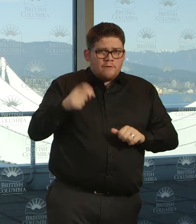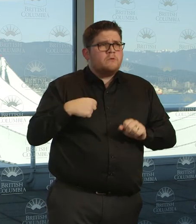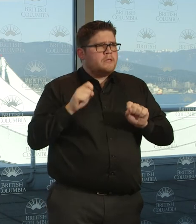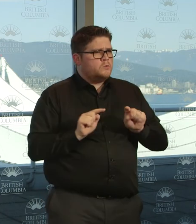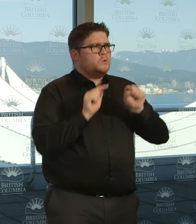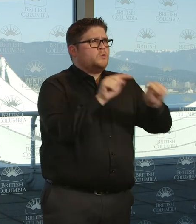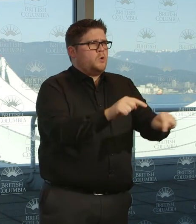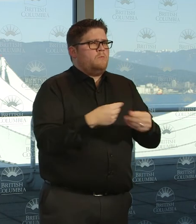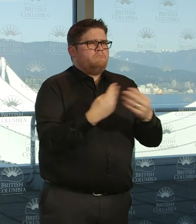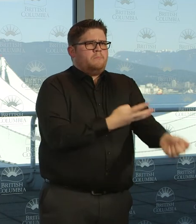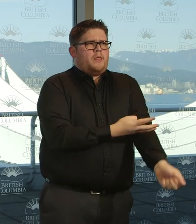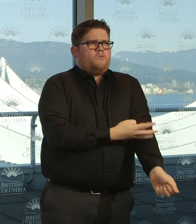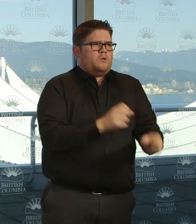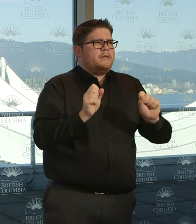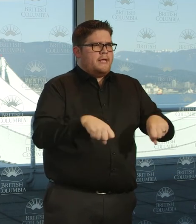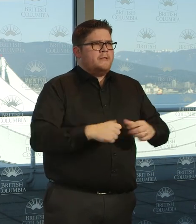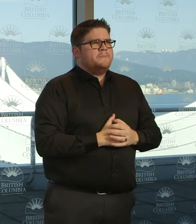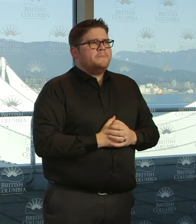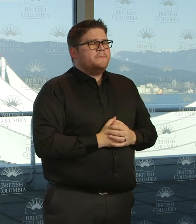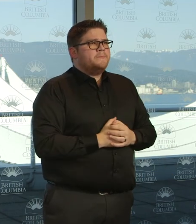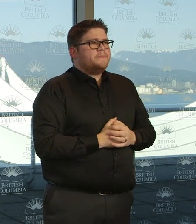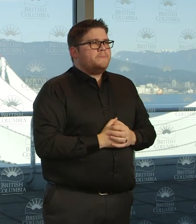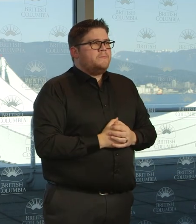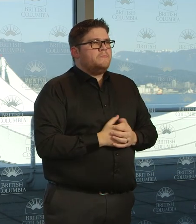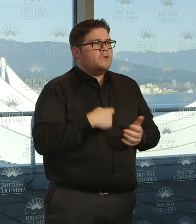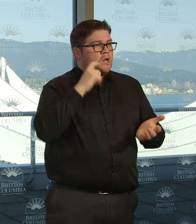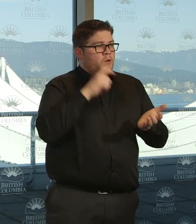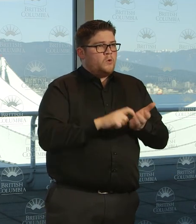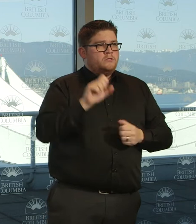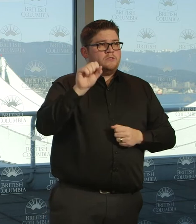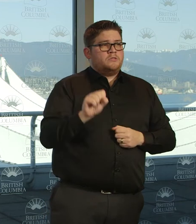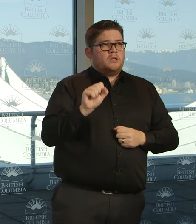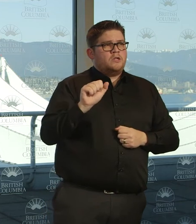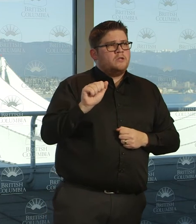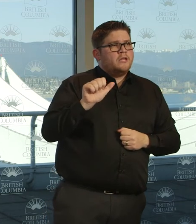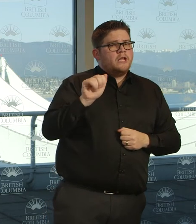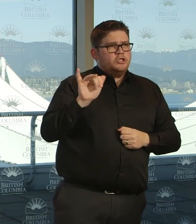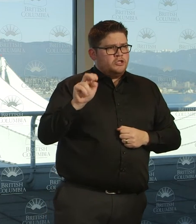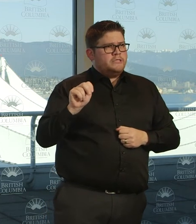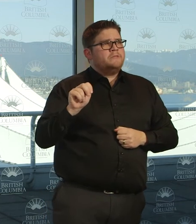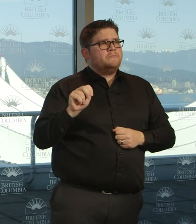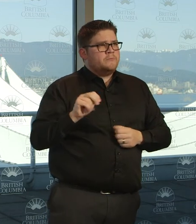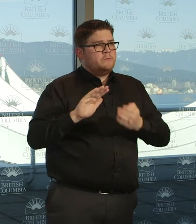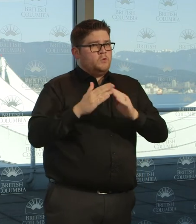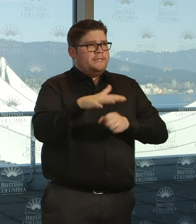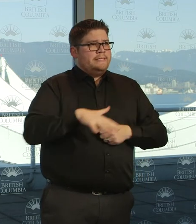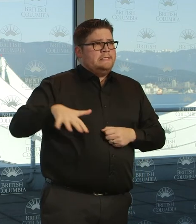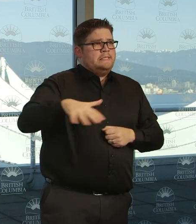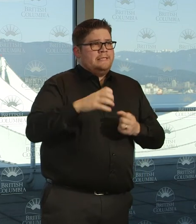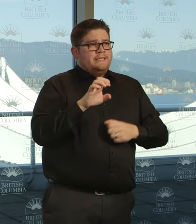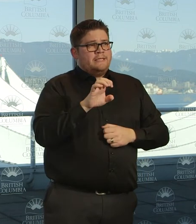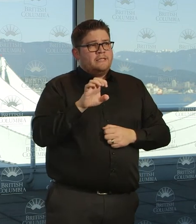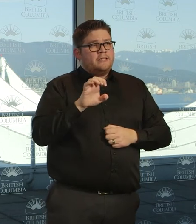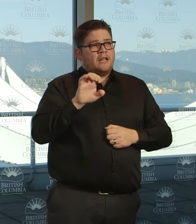one another. I note there's a, in the South Asian community, there's a community of people around the Sikh community that gives